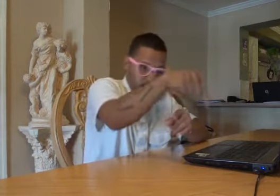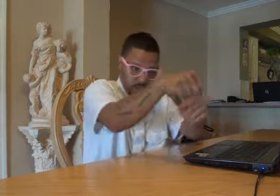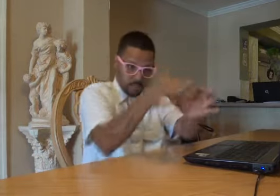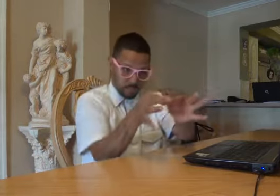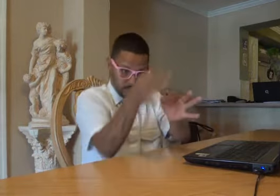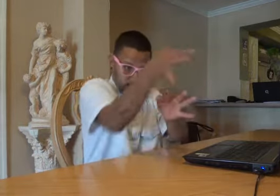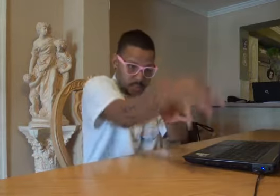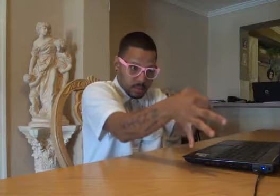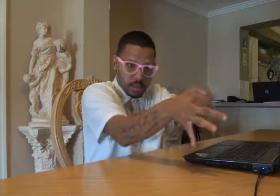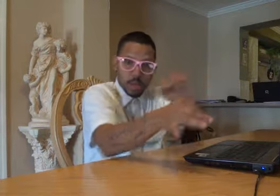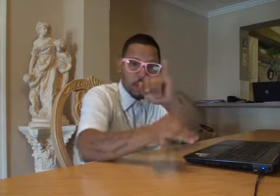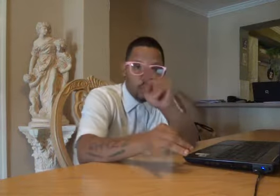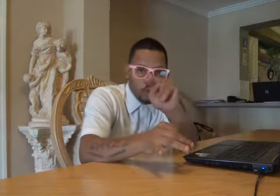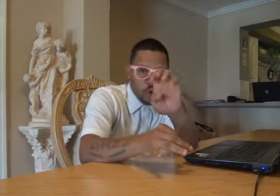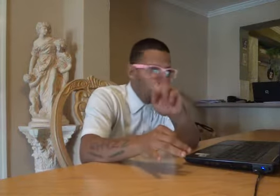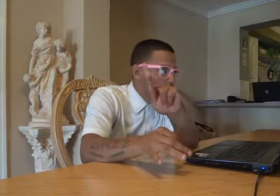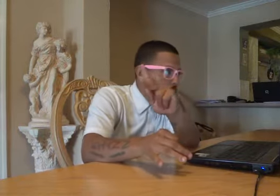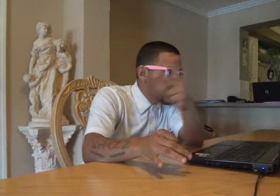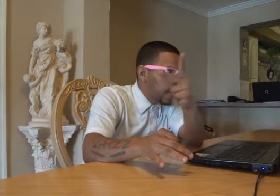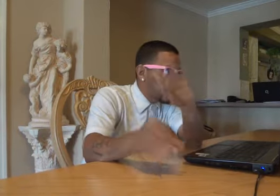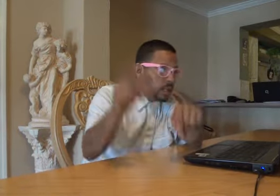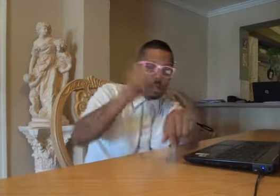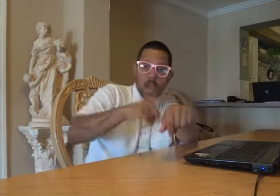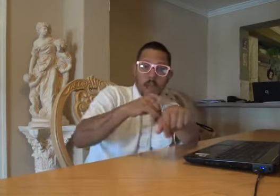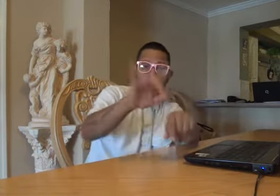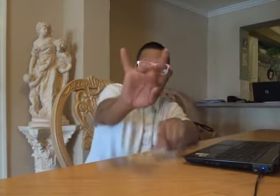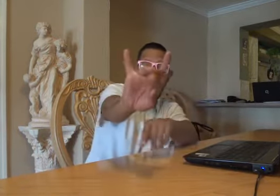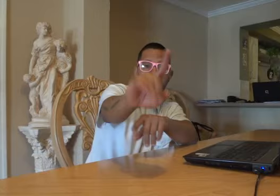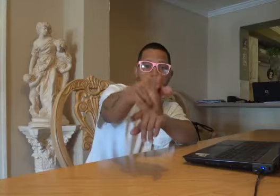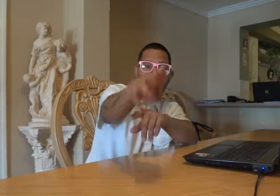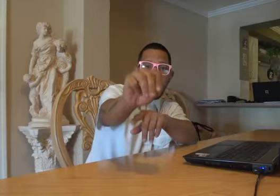This room is so cool. Come on, check out this bed.